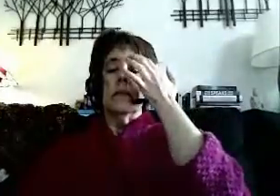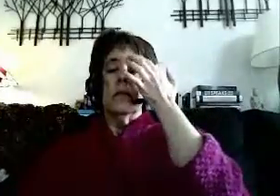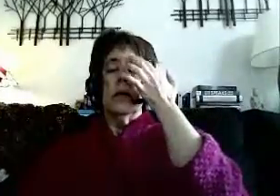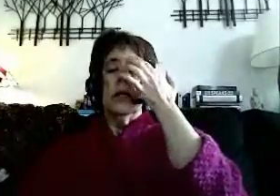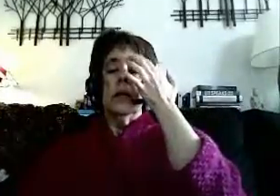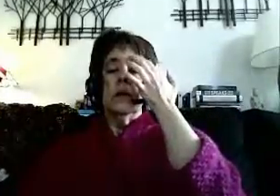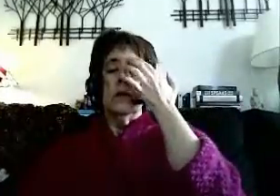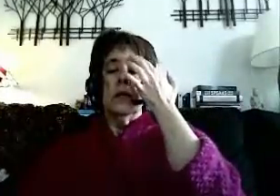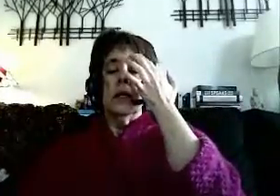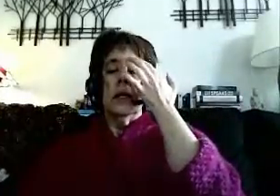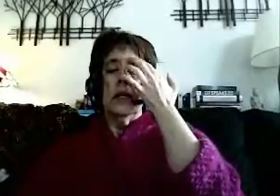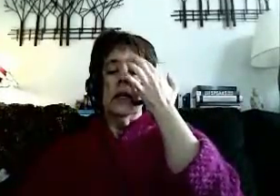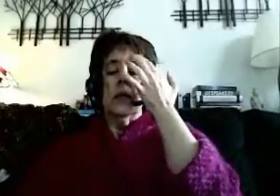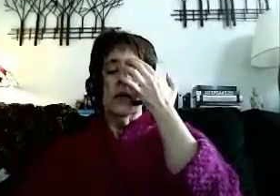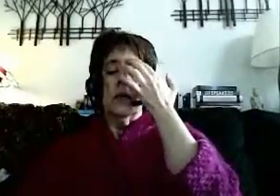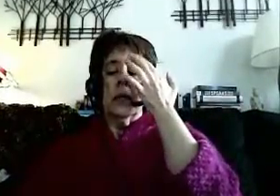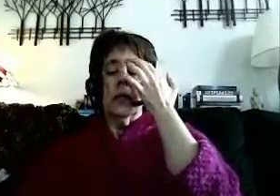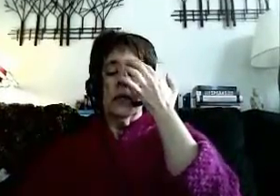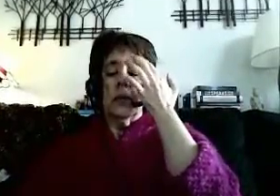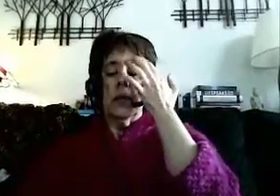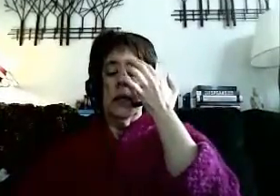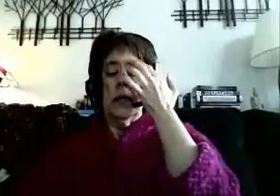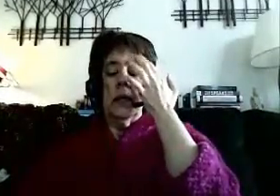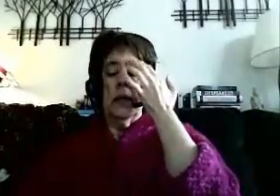When did this ability to heal so quickly and completely appear?